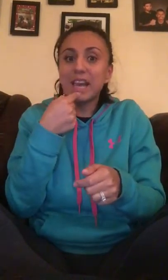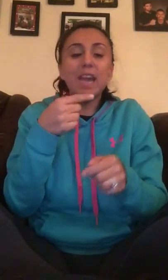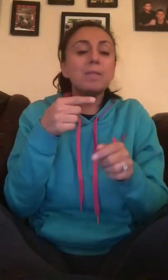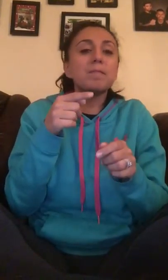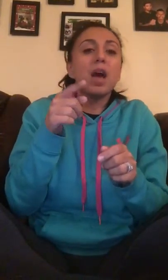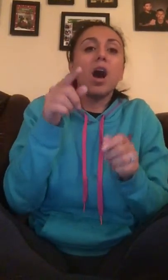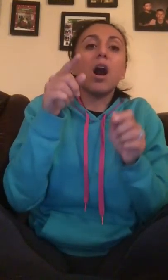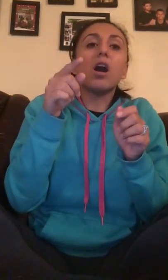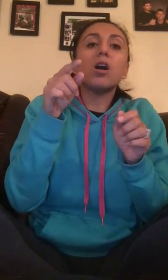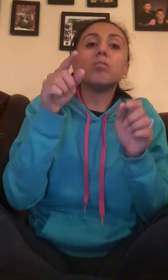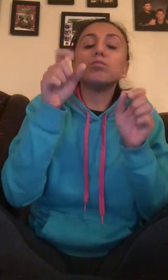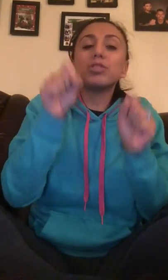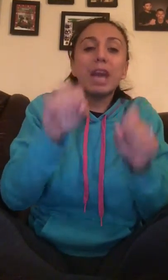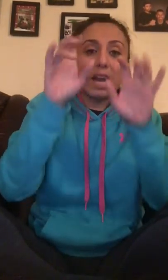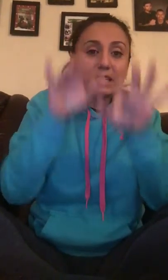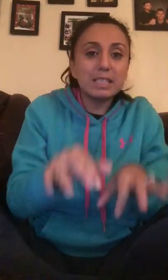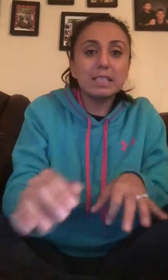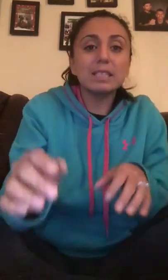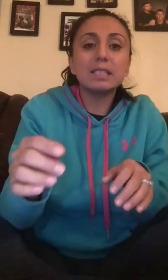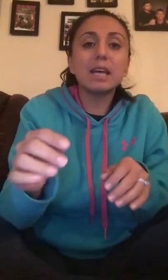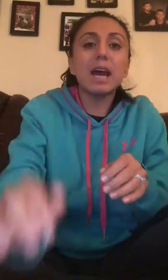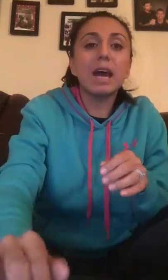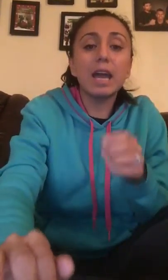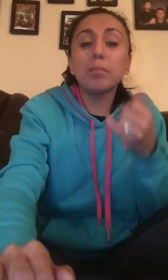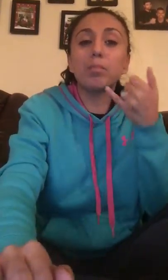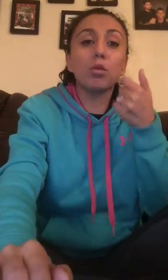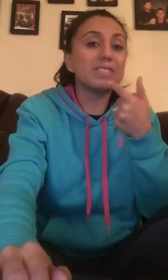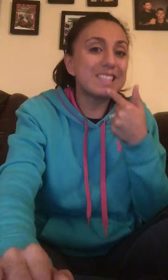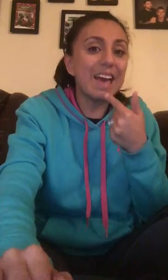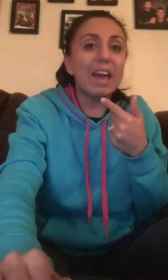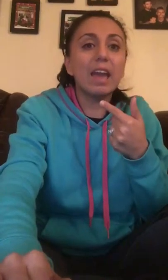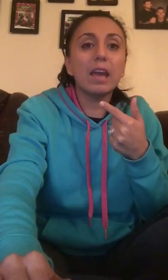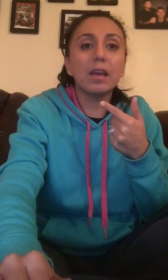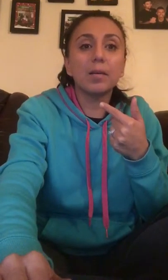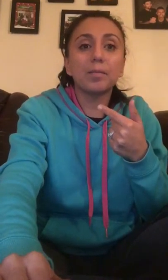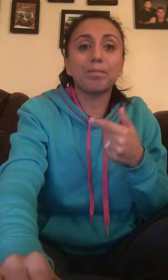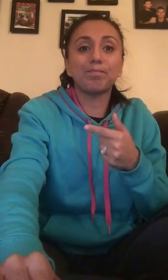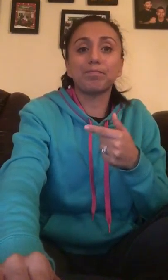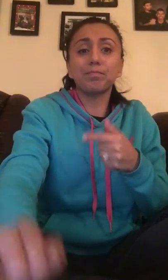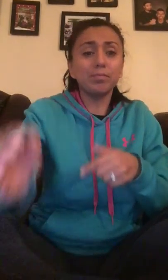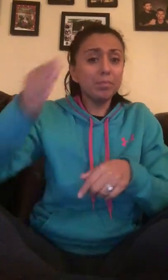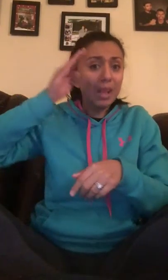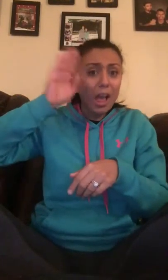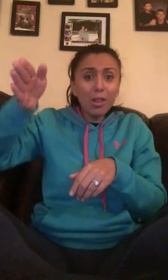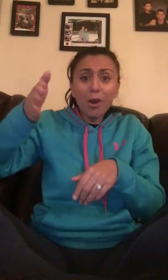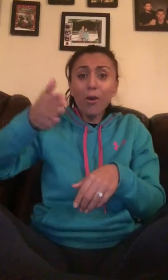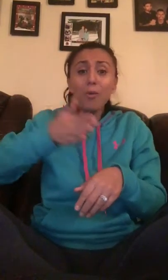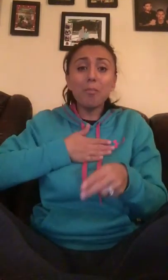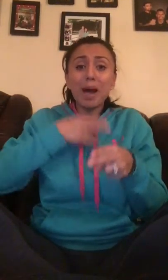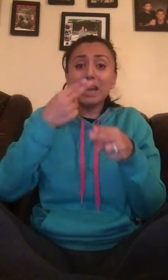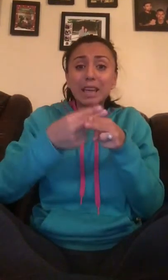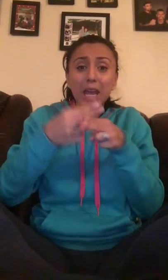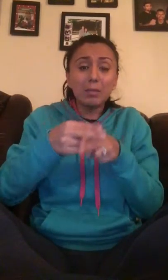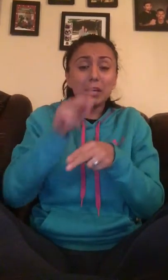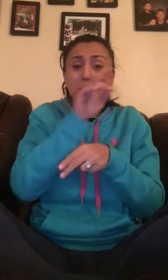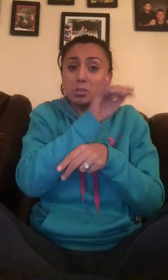say. You can type or say, hello, my name is,